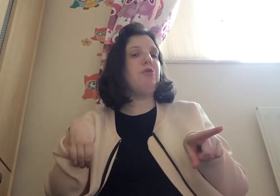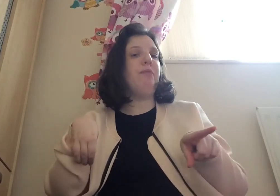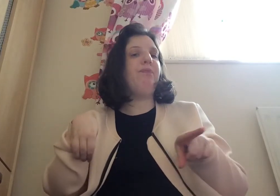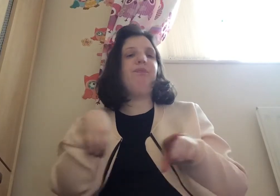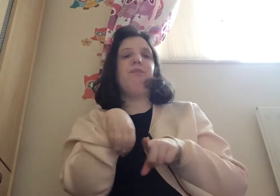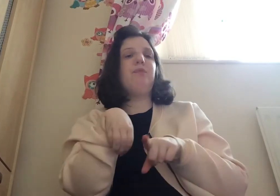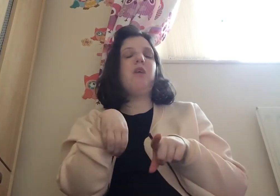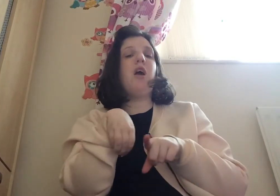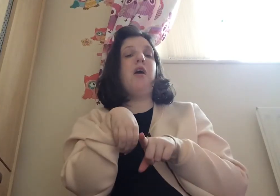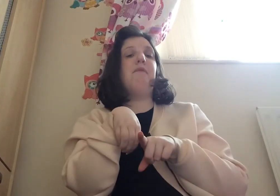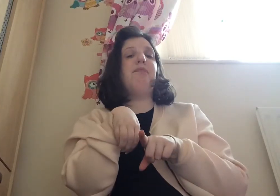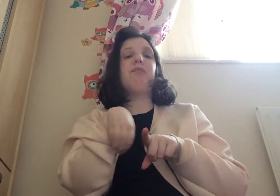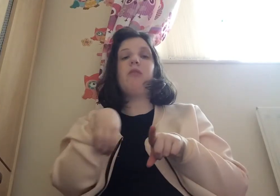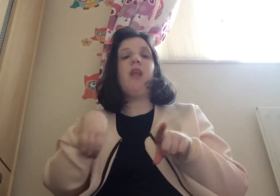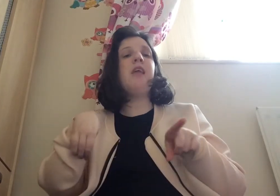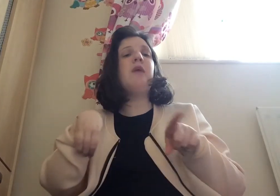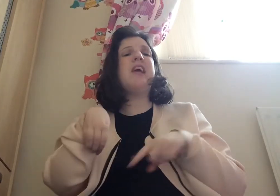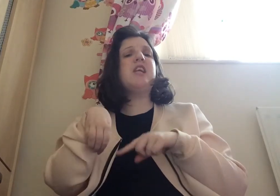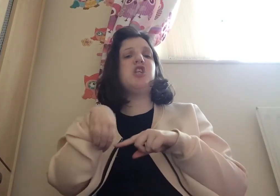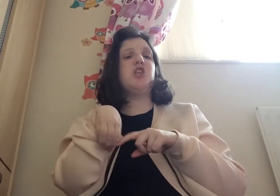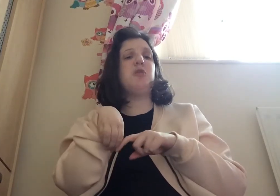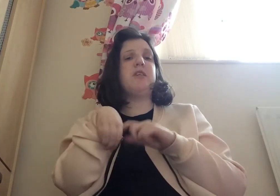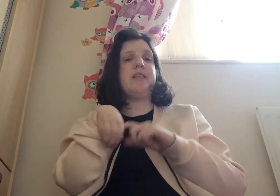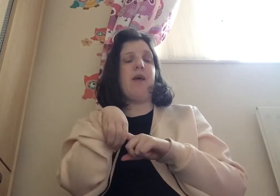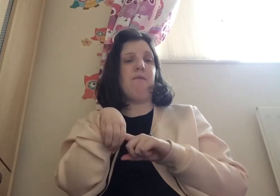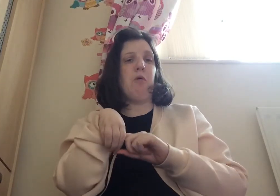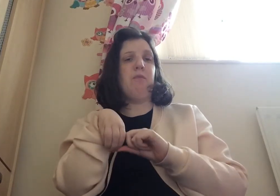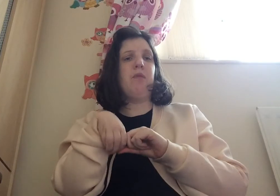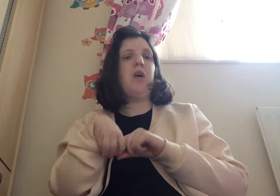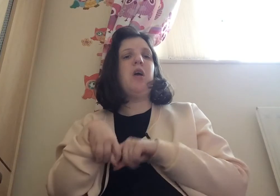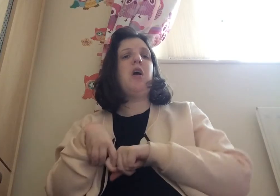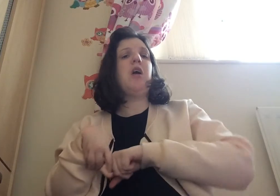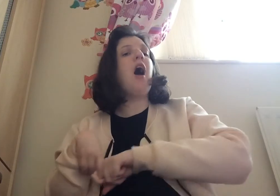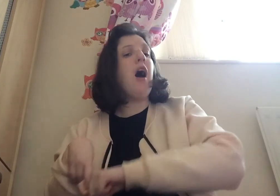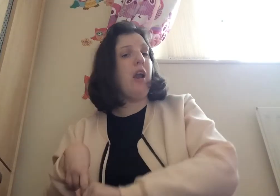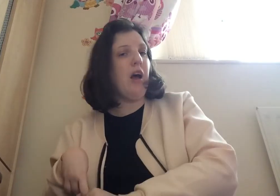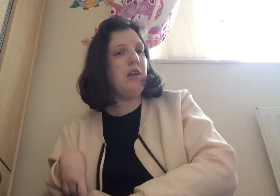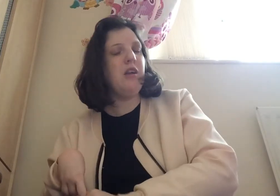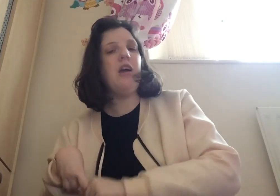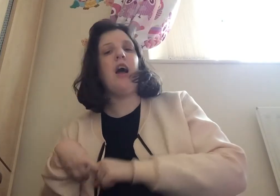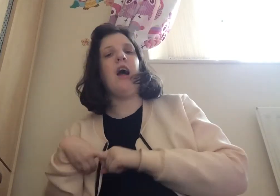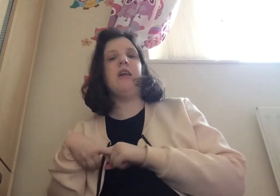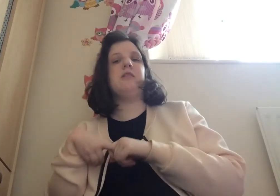um then we get introduced to a step mum carla and